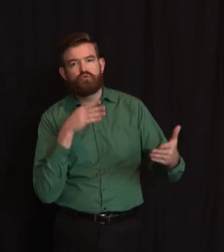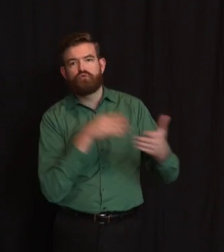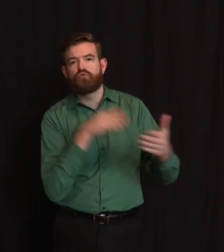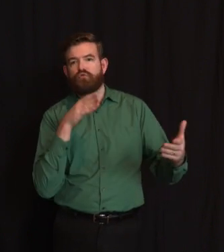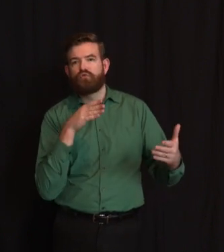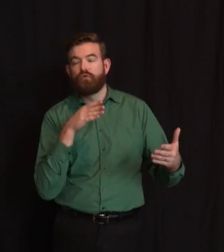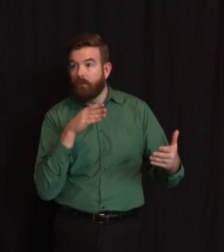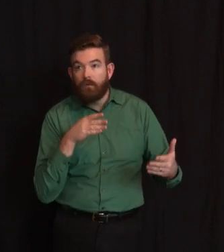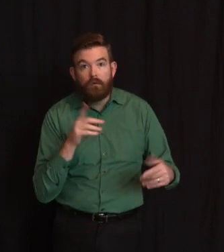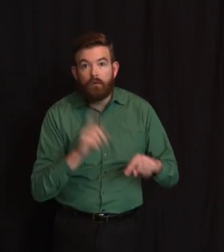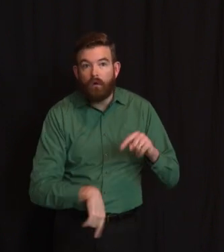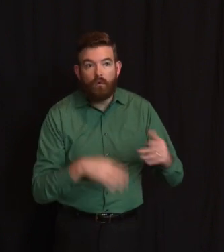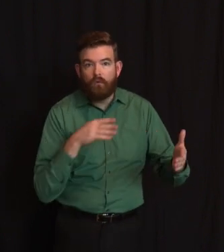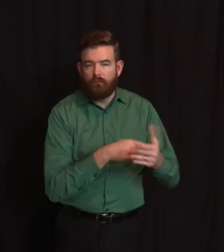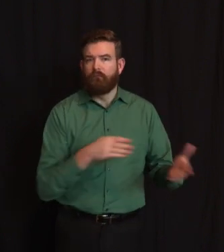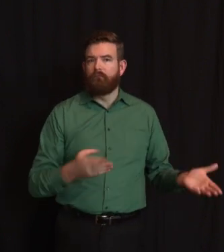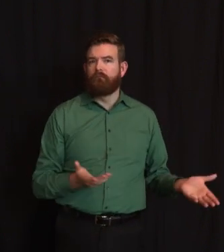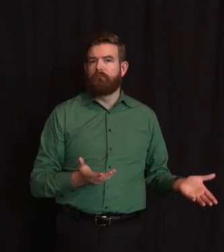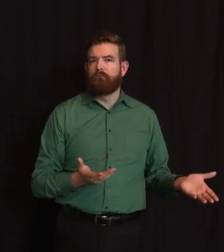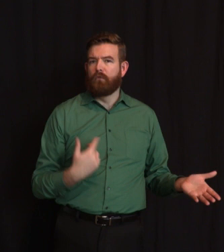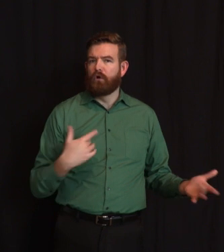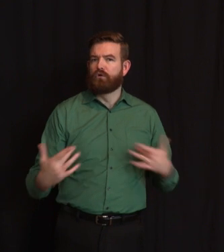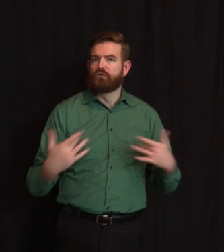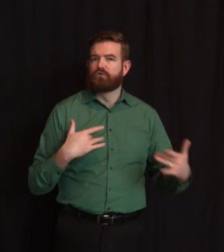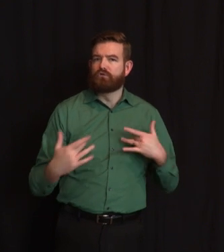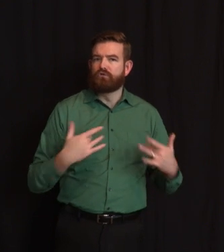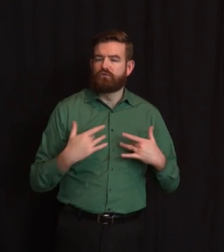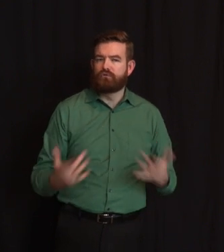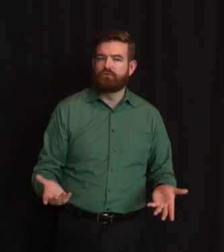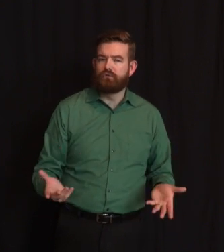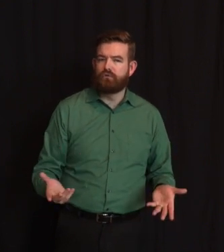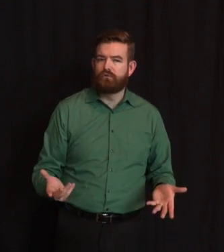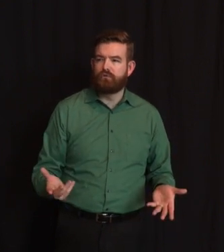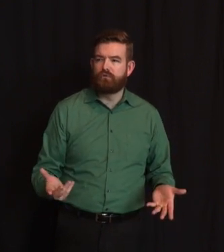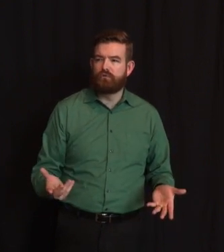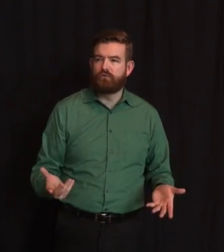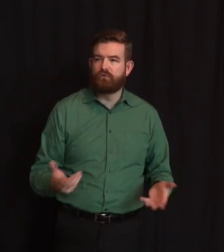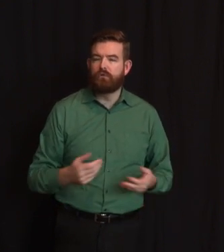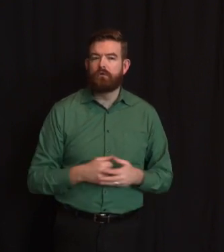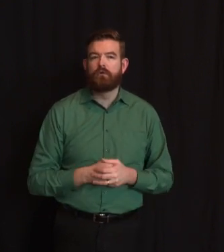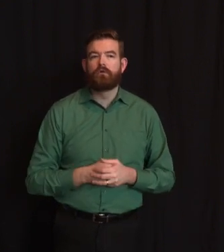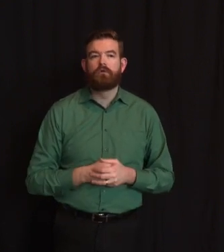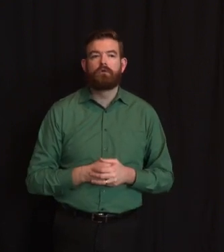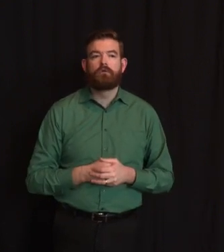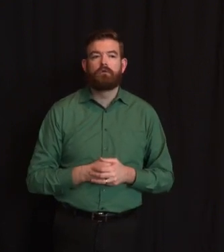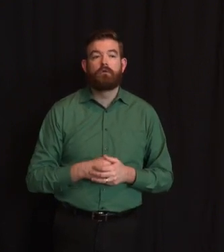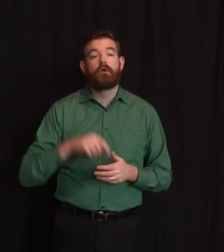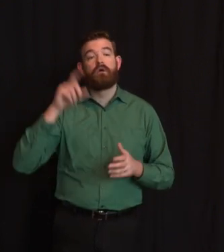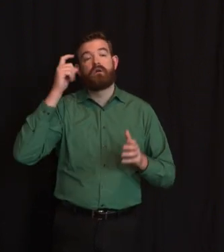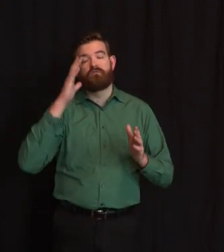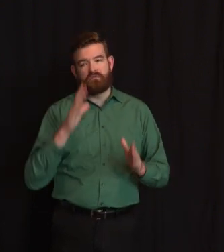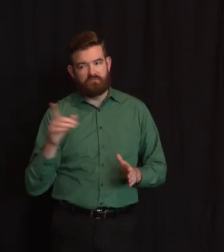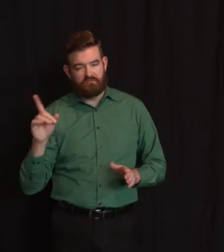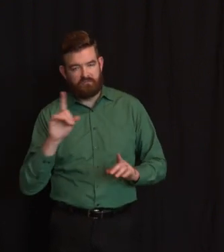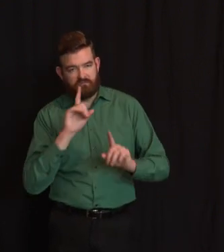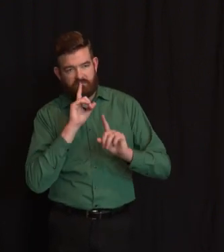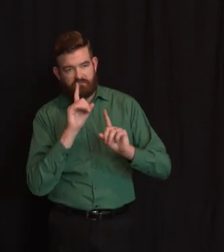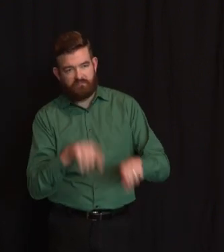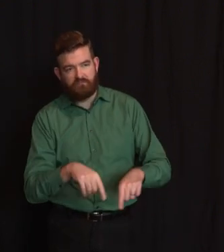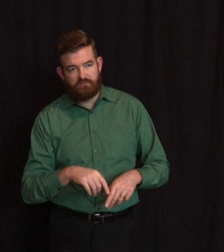questions. I thought it was a good discussion with the White House. We're still trying to go through the booklet. I don't have it with me. Judy and Pat were with me.